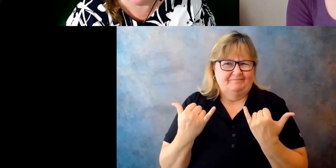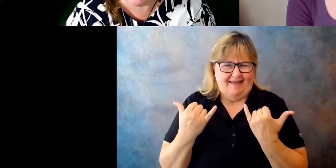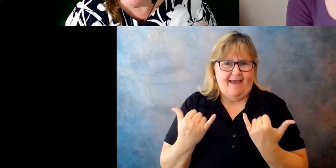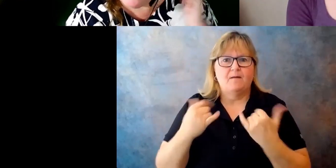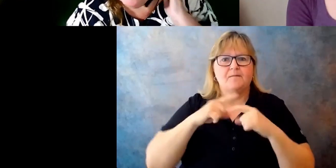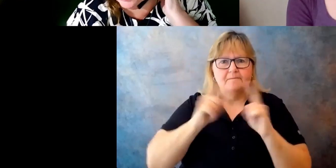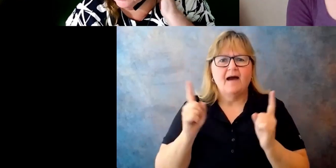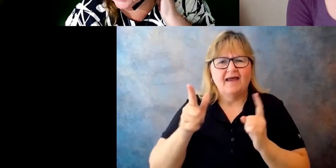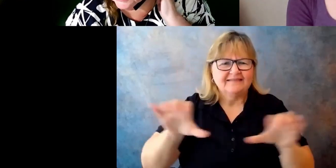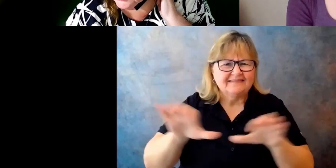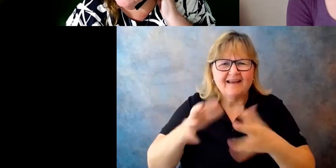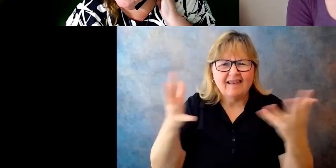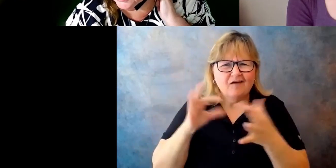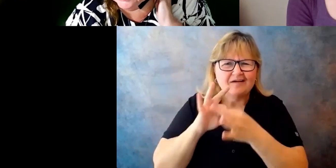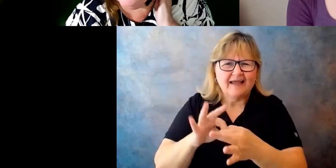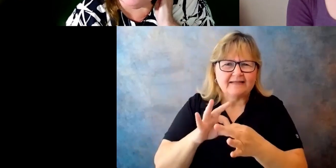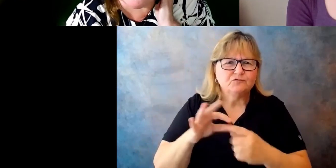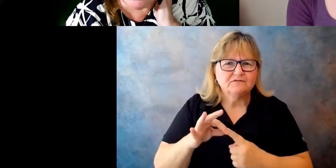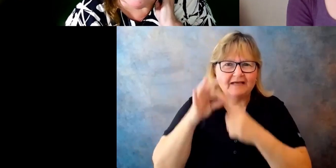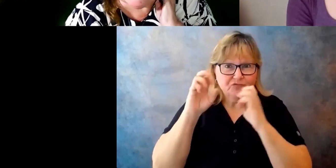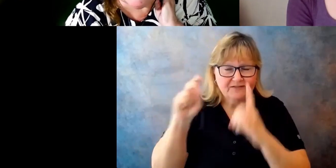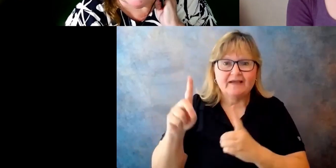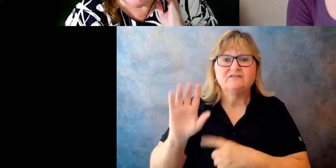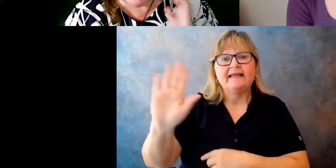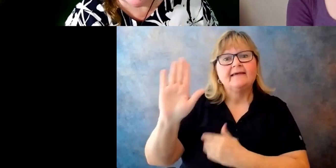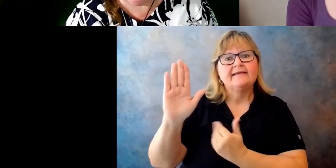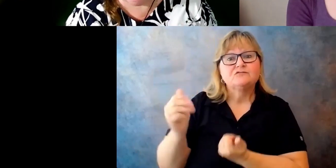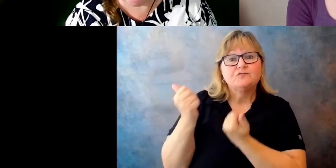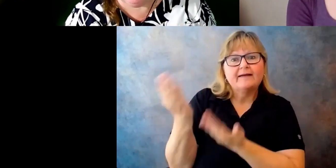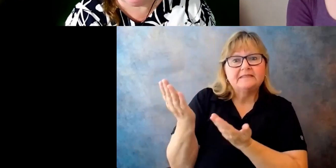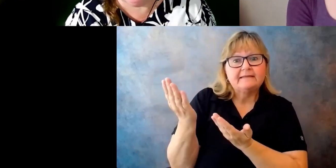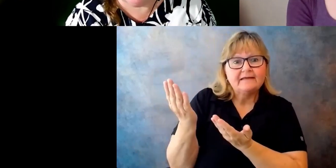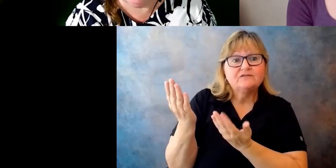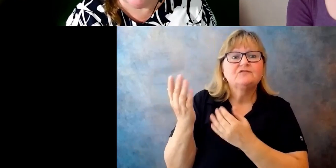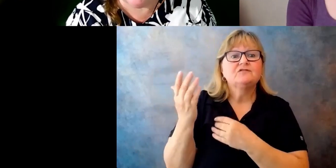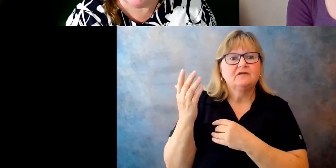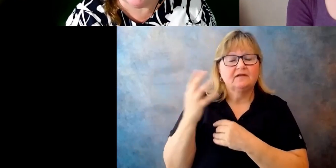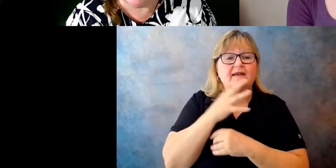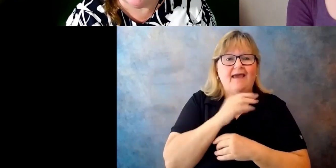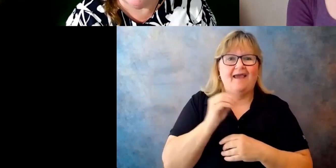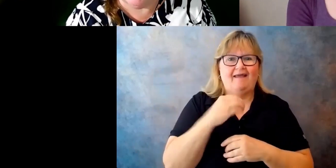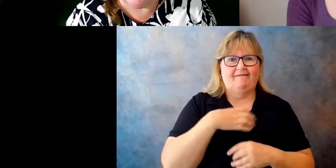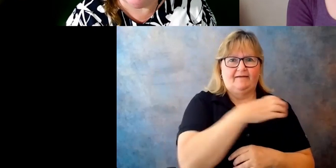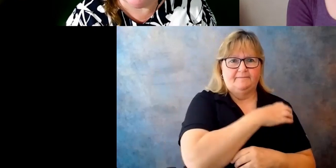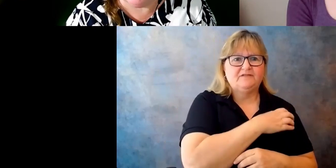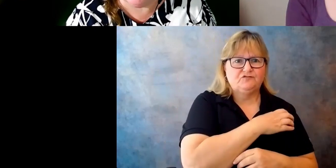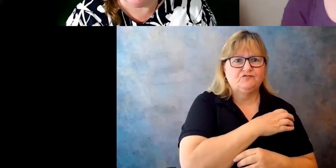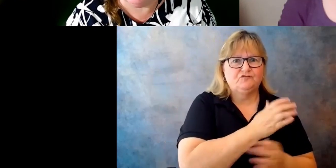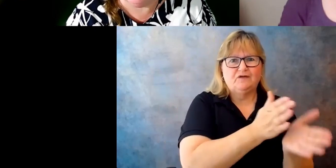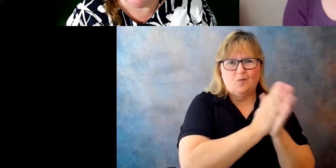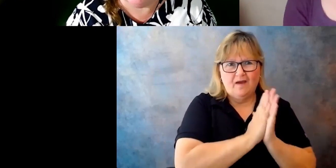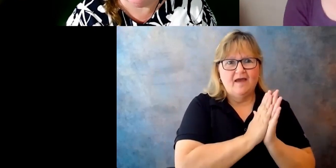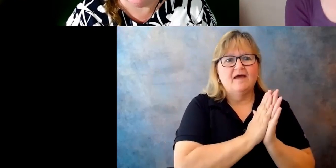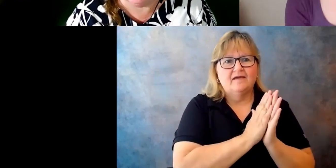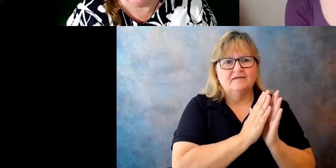It was from a recommendation from him and at the request of the Commissioner of the Administration